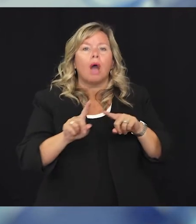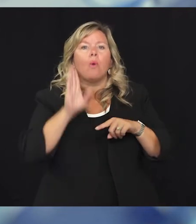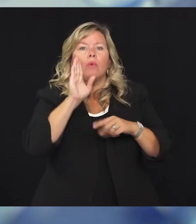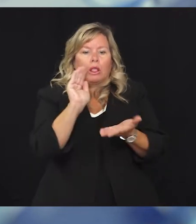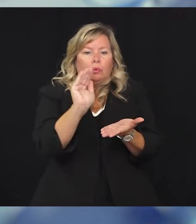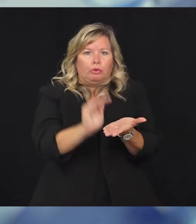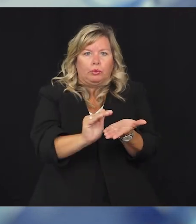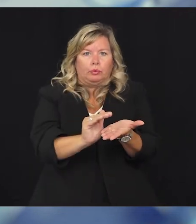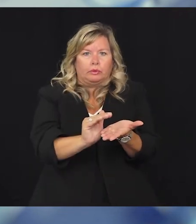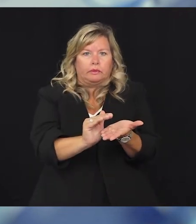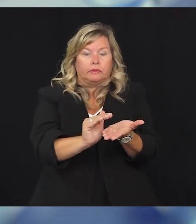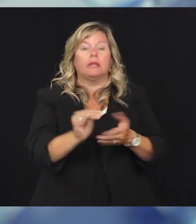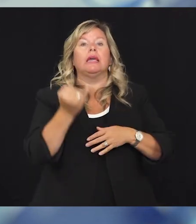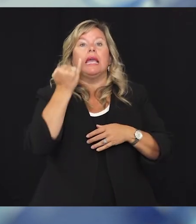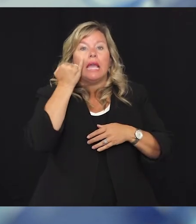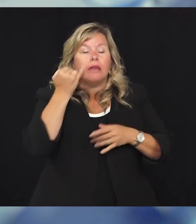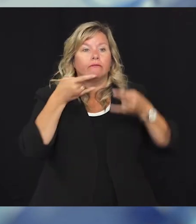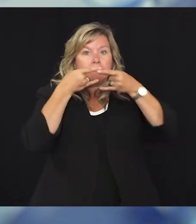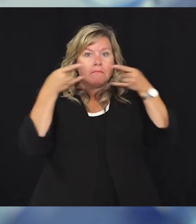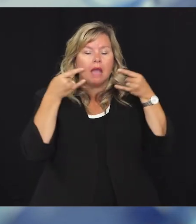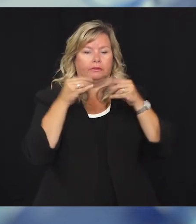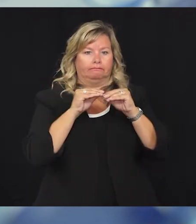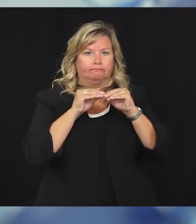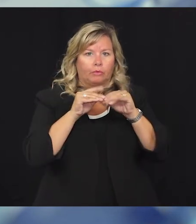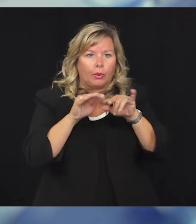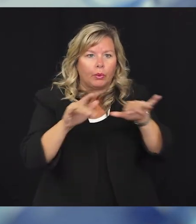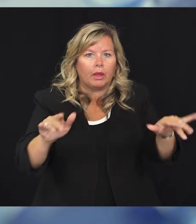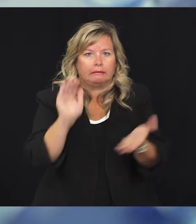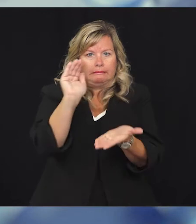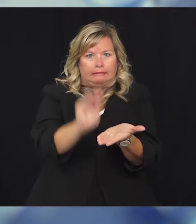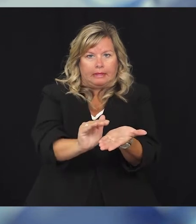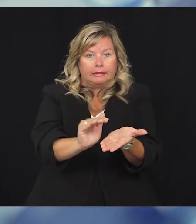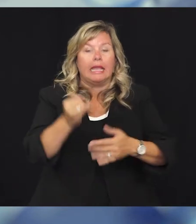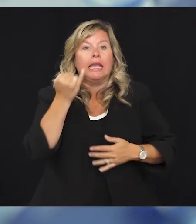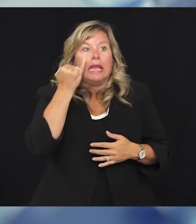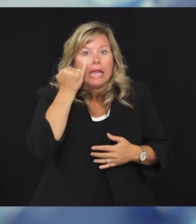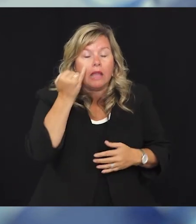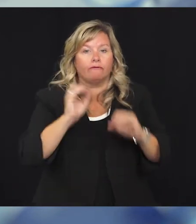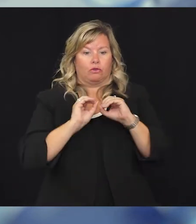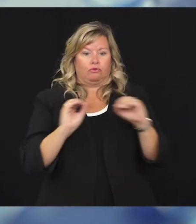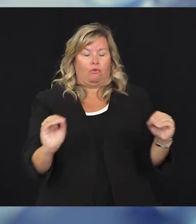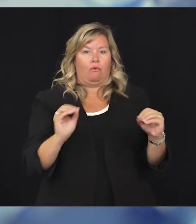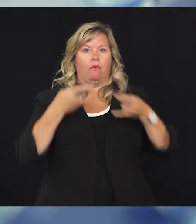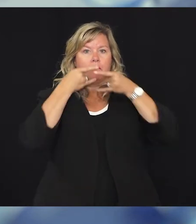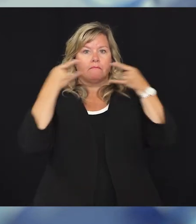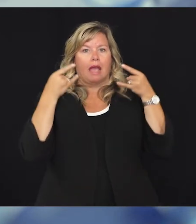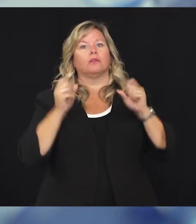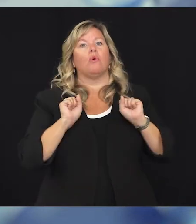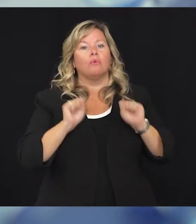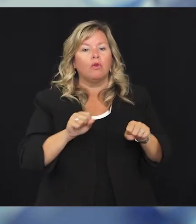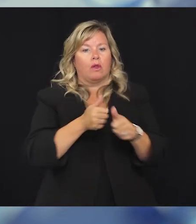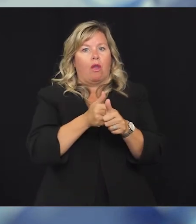spread. And I believe that without mask use, it is likely that we will see illness and even death, which could have been avoided.